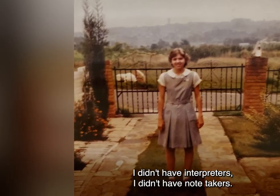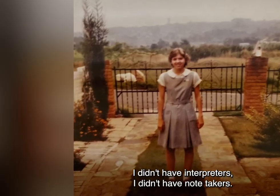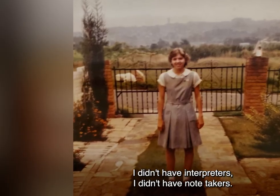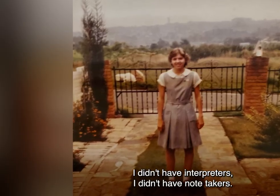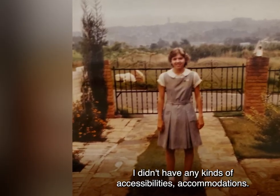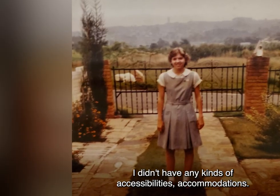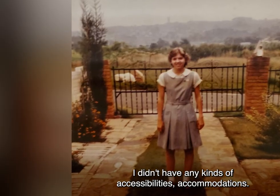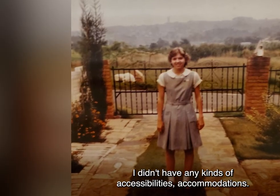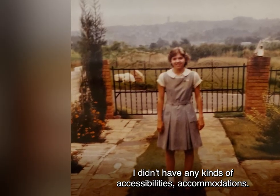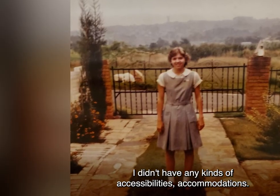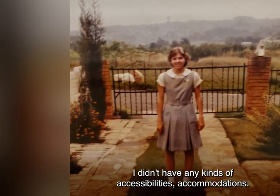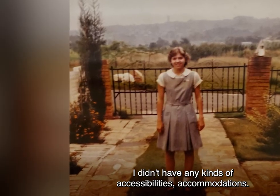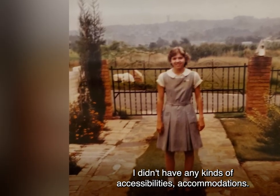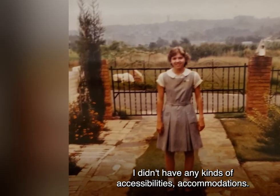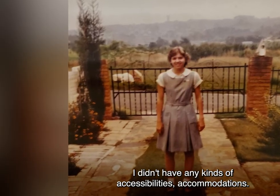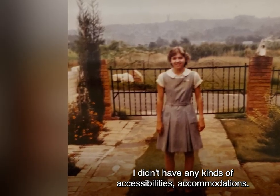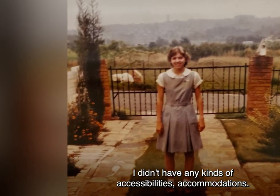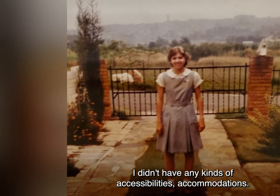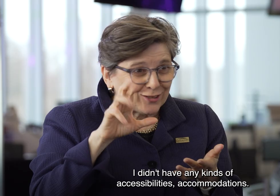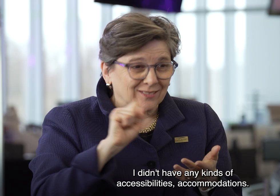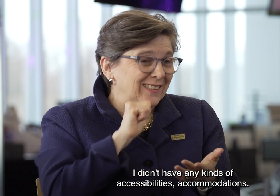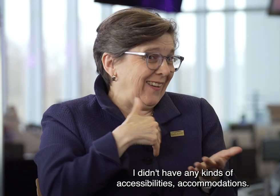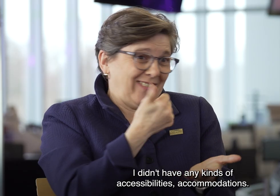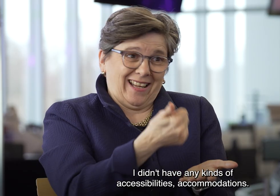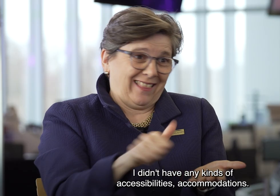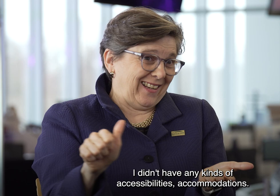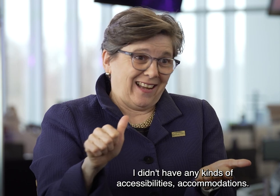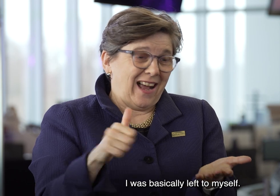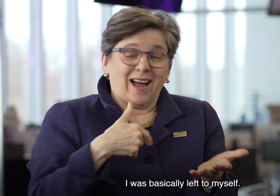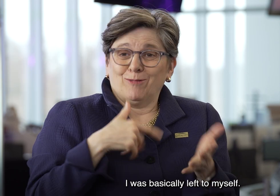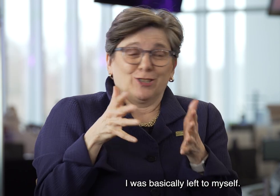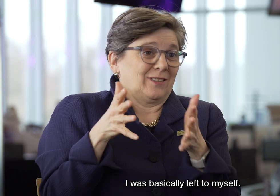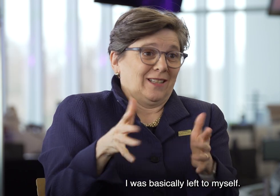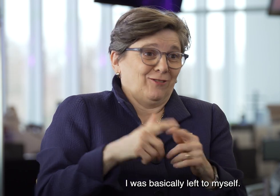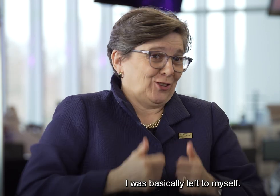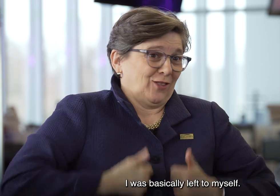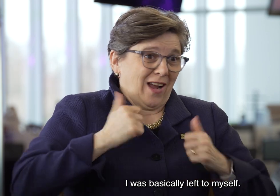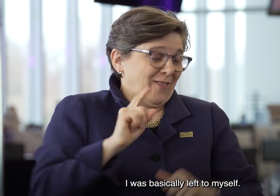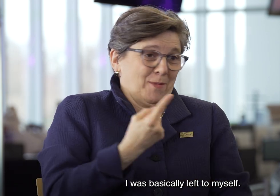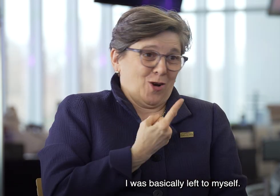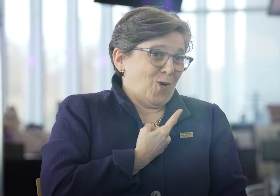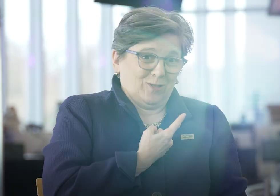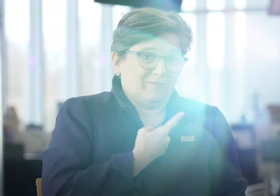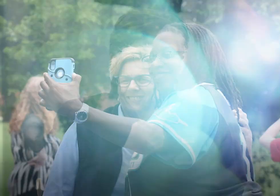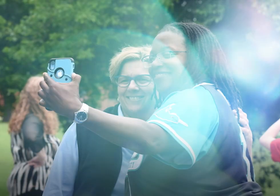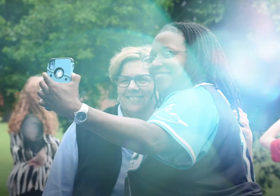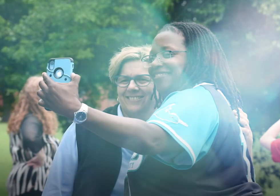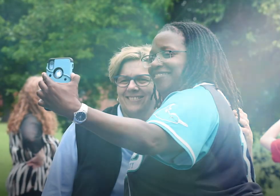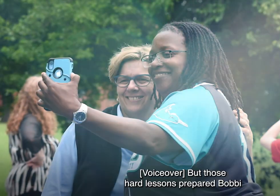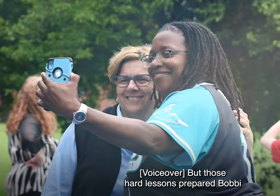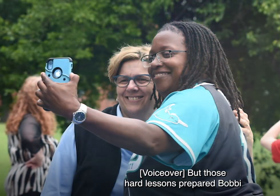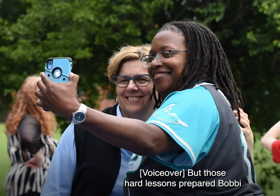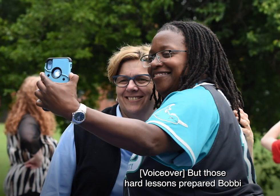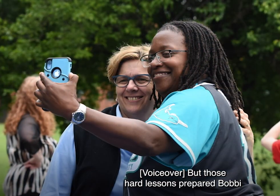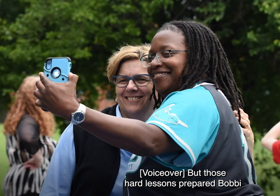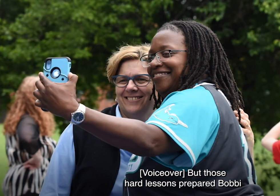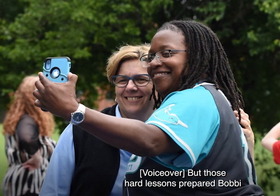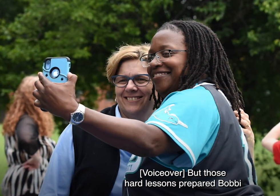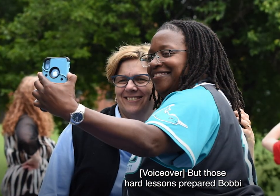note takers. I didn't have any kinds of accessibilities, accommodations. I was basically left to myself. But those hard lessons